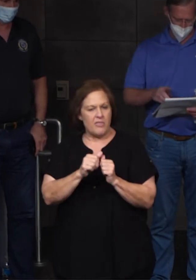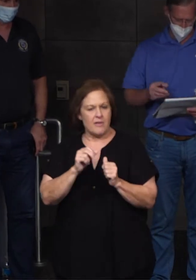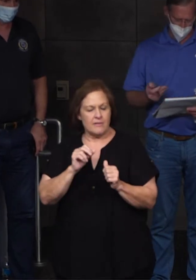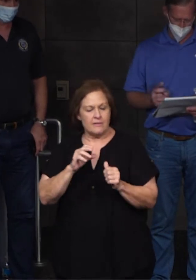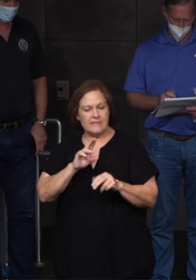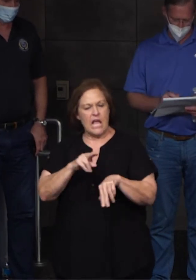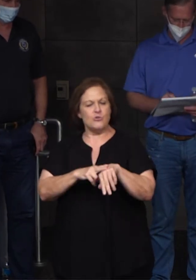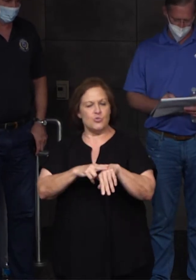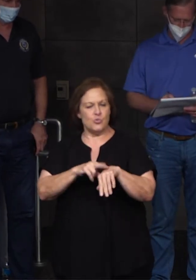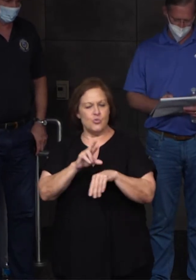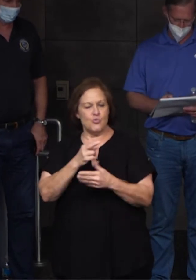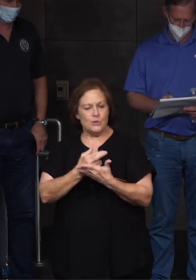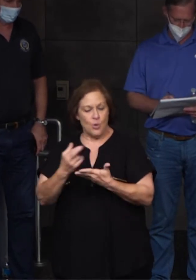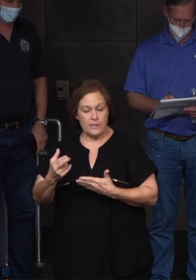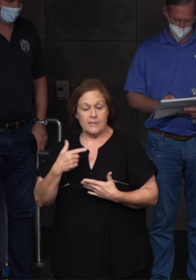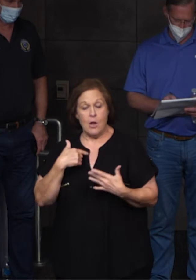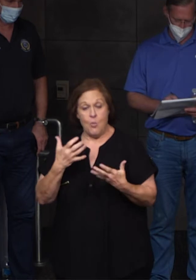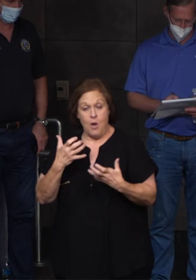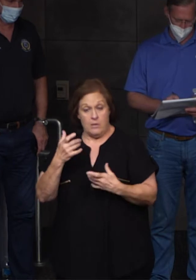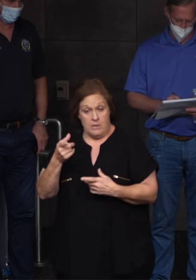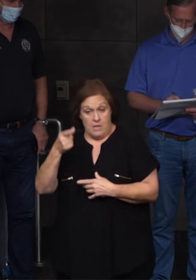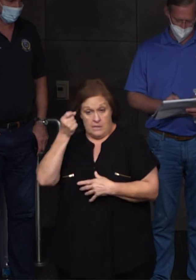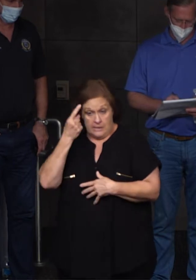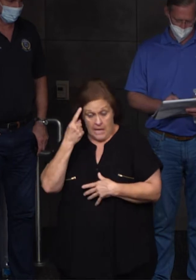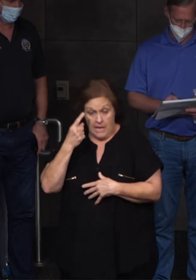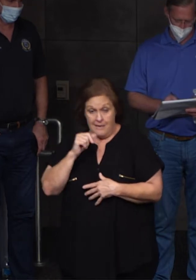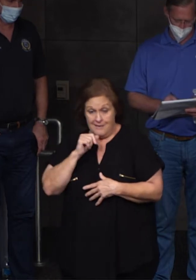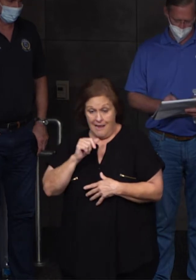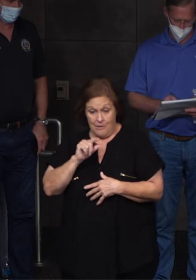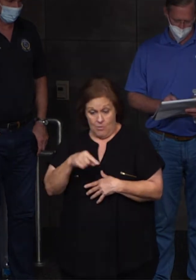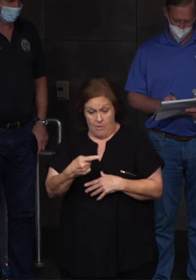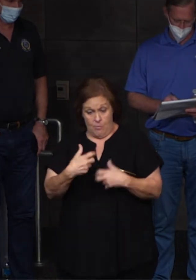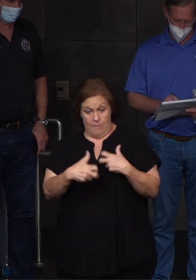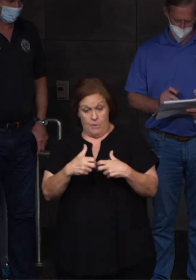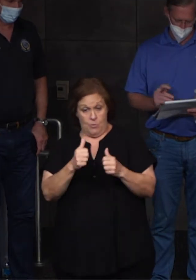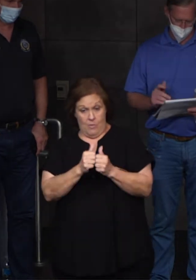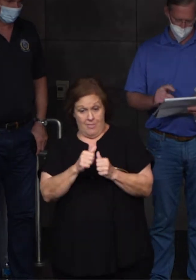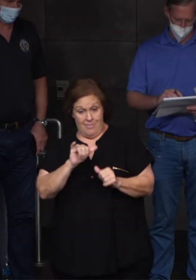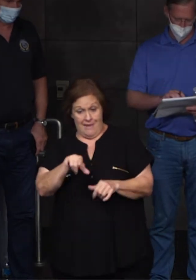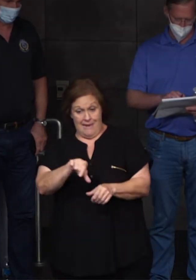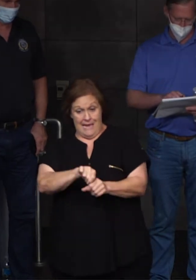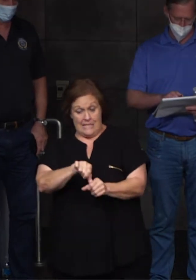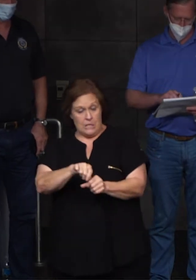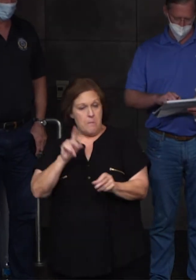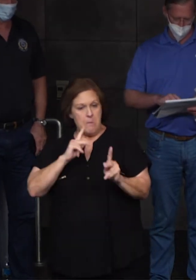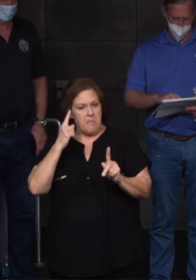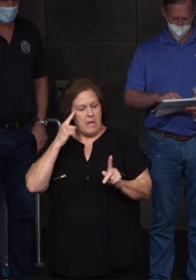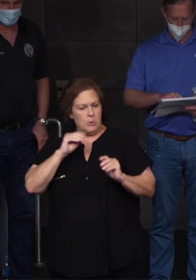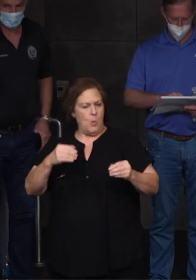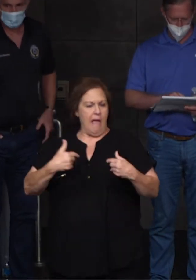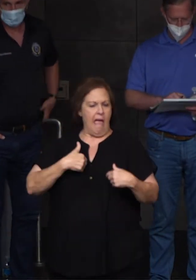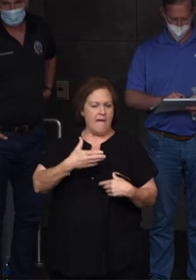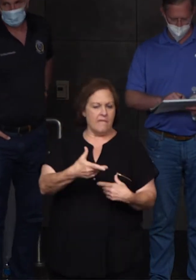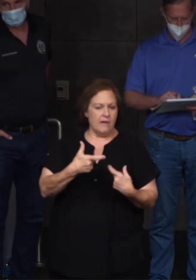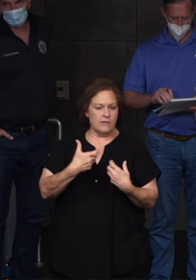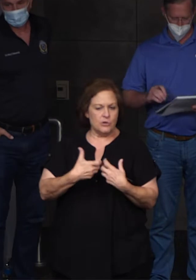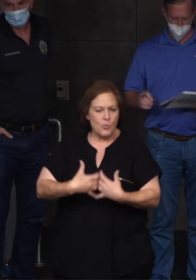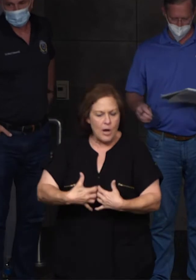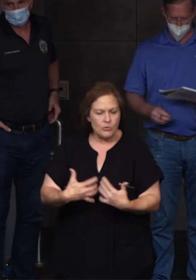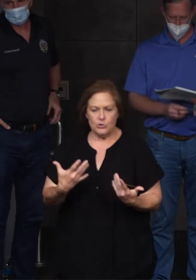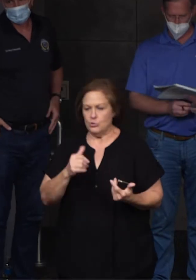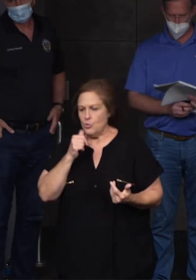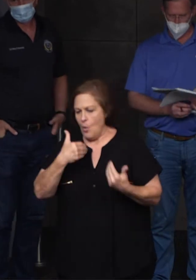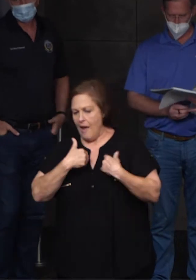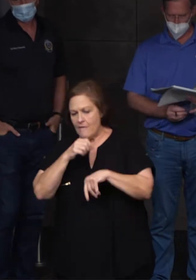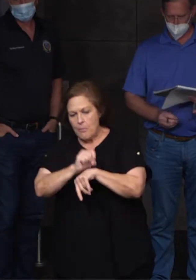I want people to understand that it's not necessarily the issue at your local gas station. People think they don't have generators or they don't have